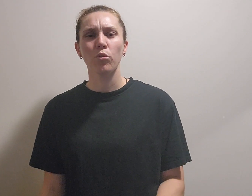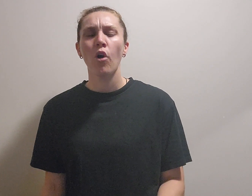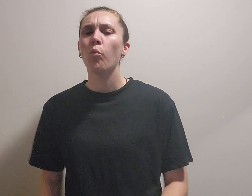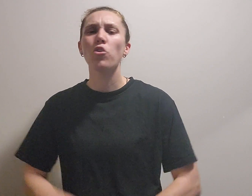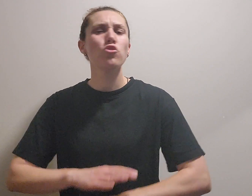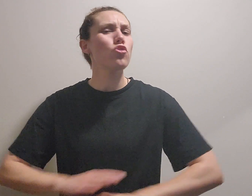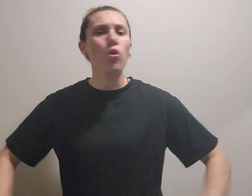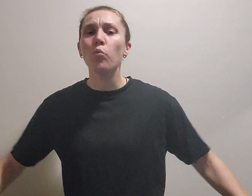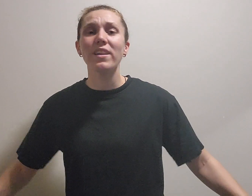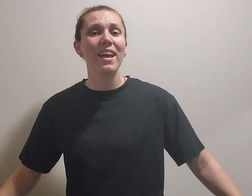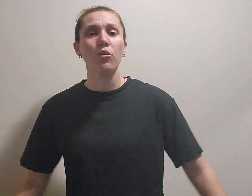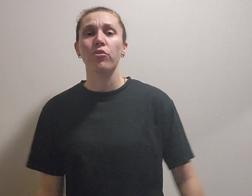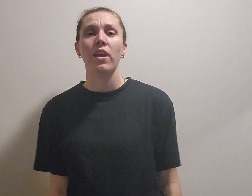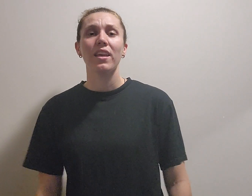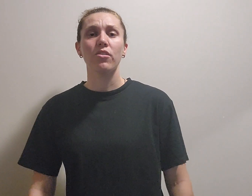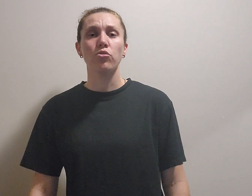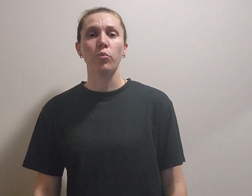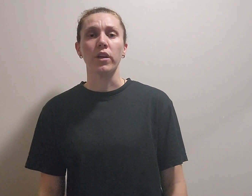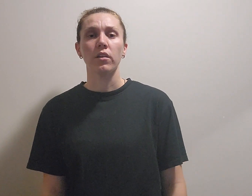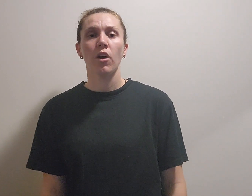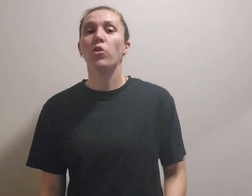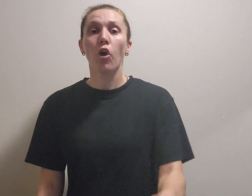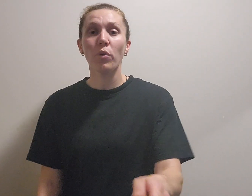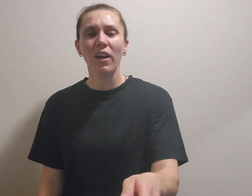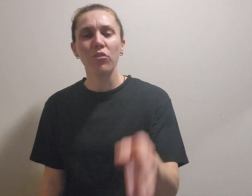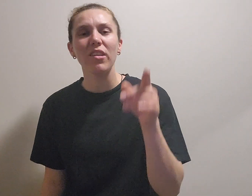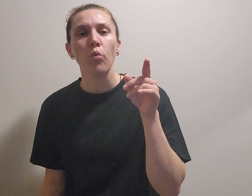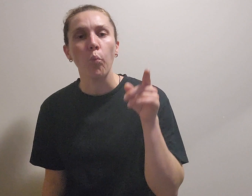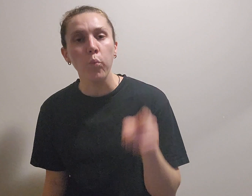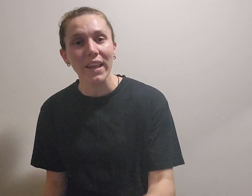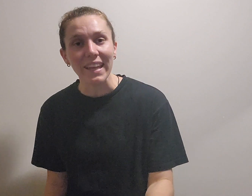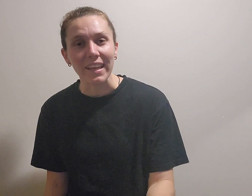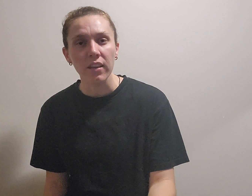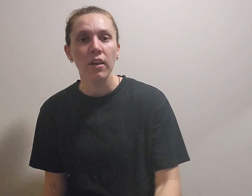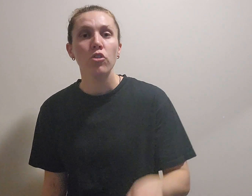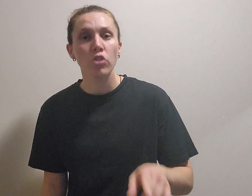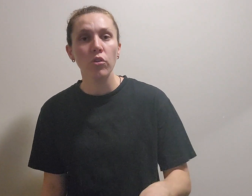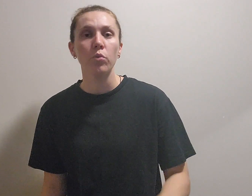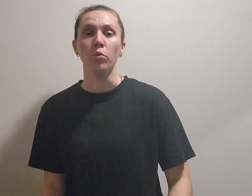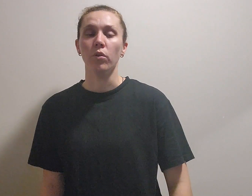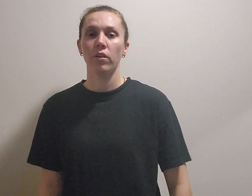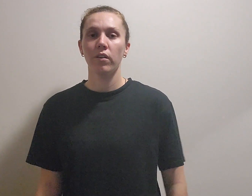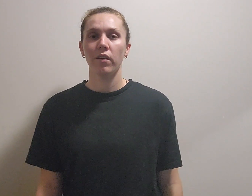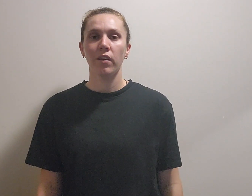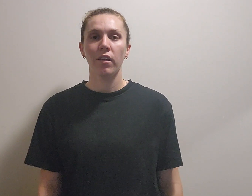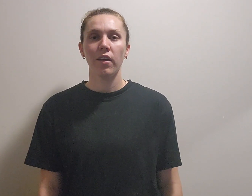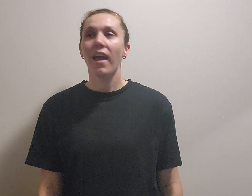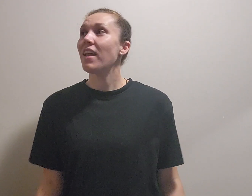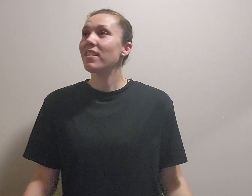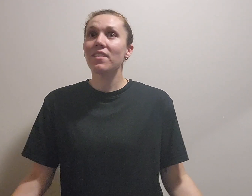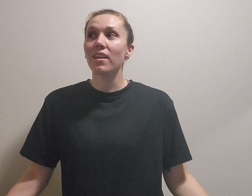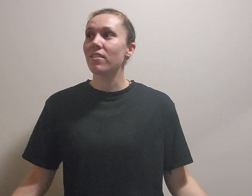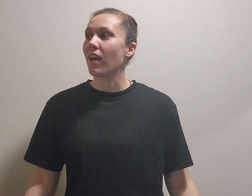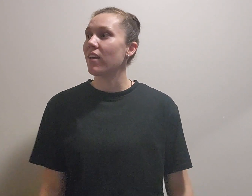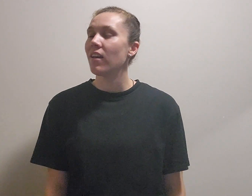what no one else is doing. What no one else is willing to do. And then they say